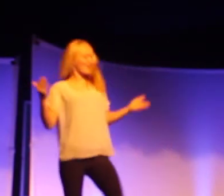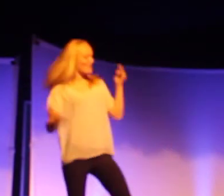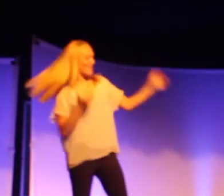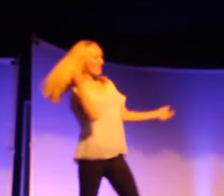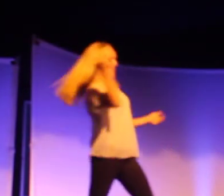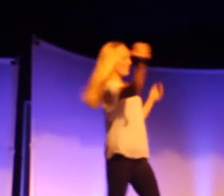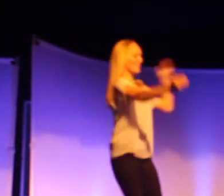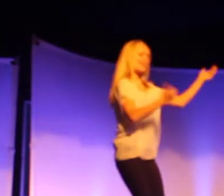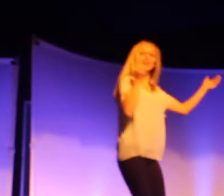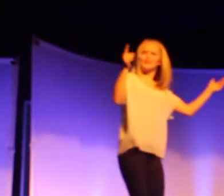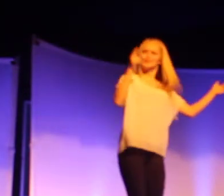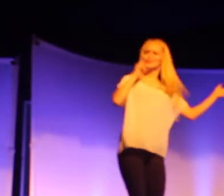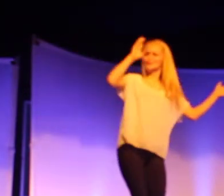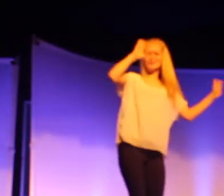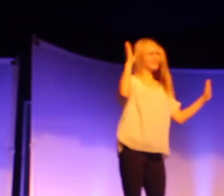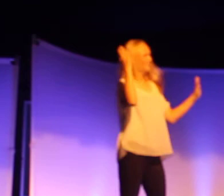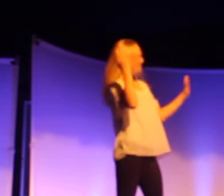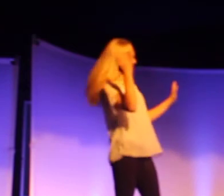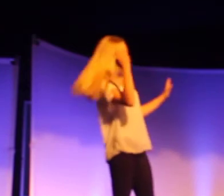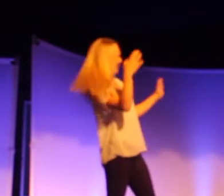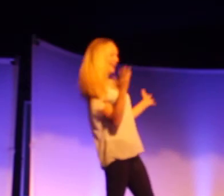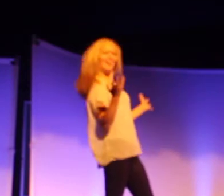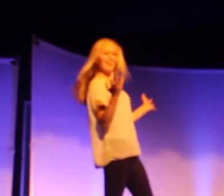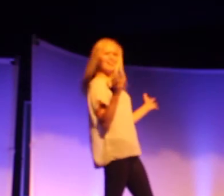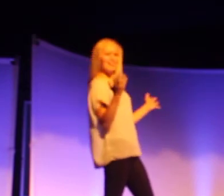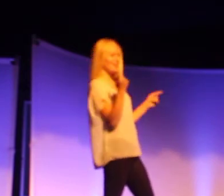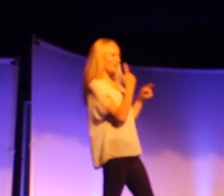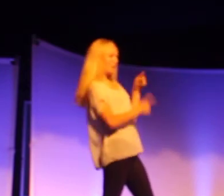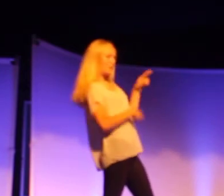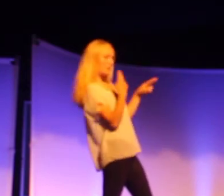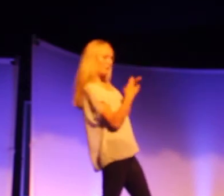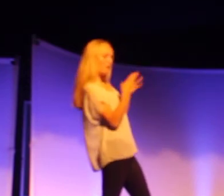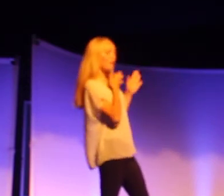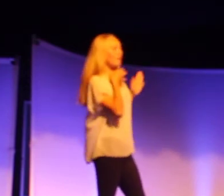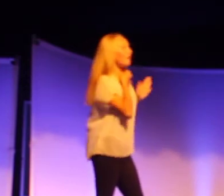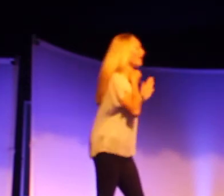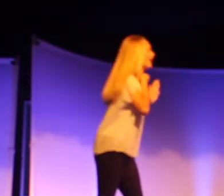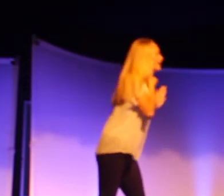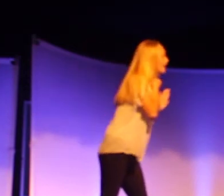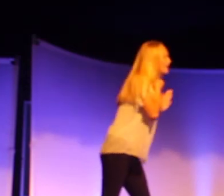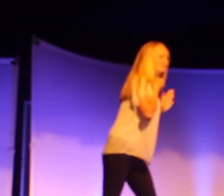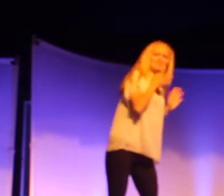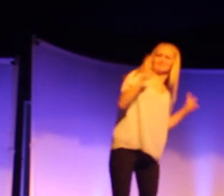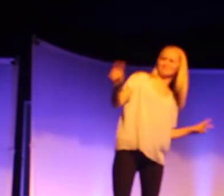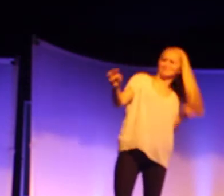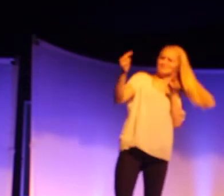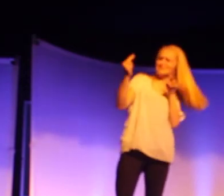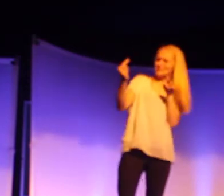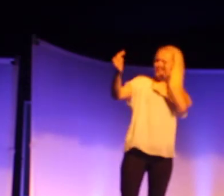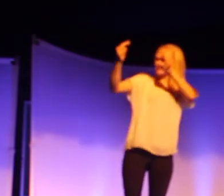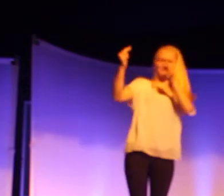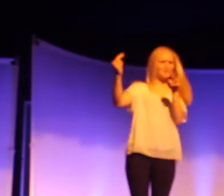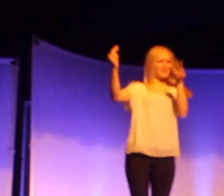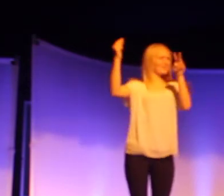and roll Yeah, who said hey, what's your name? It's a quote,